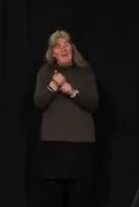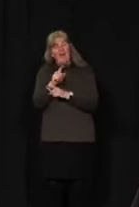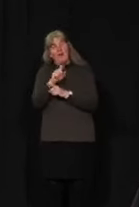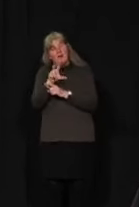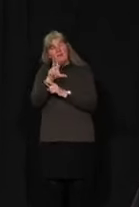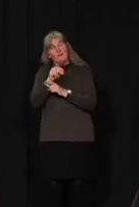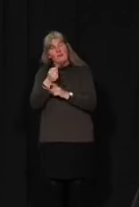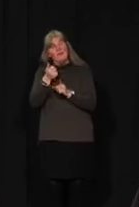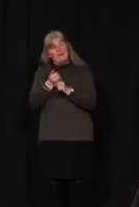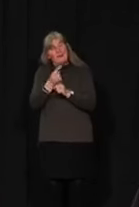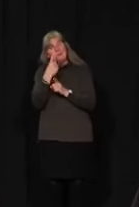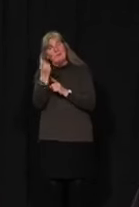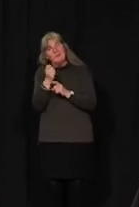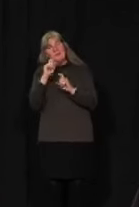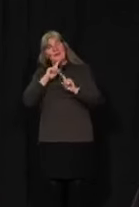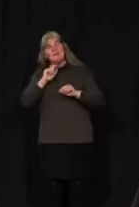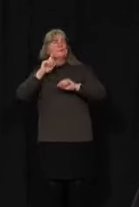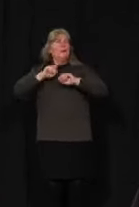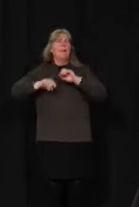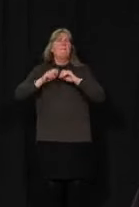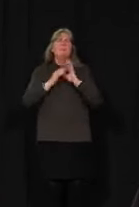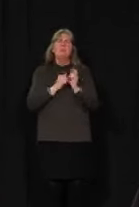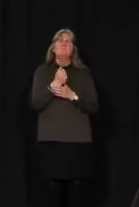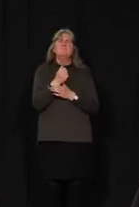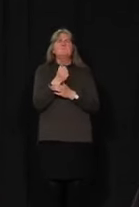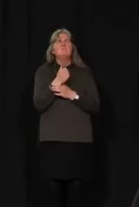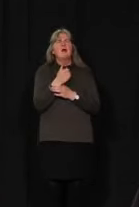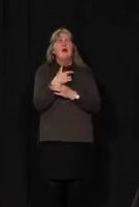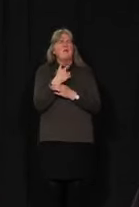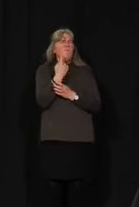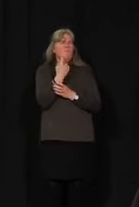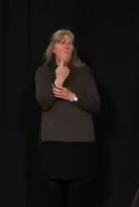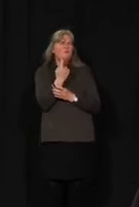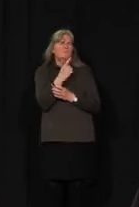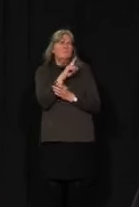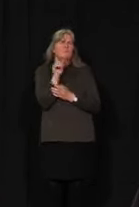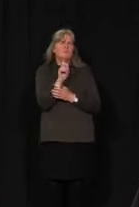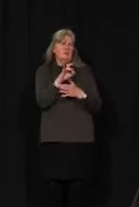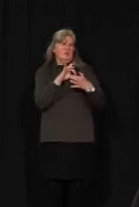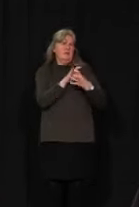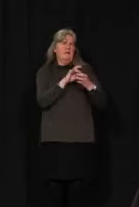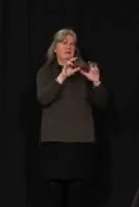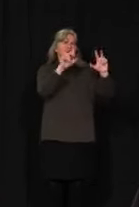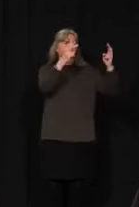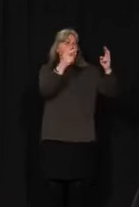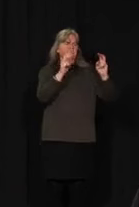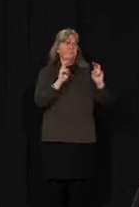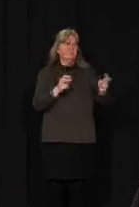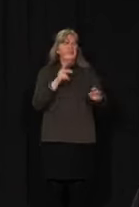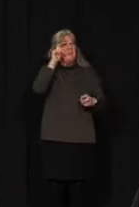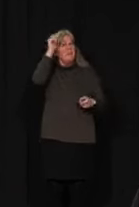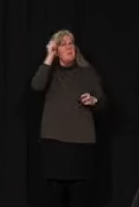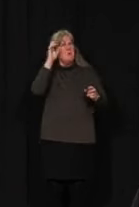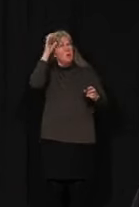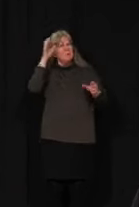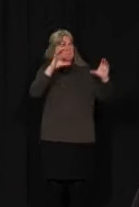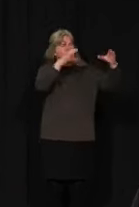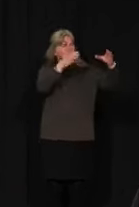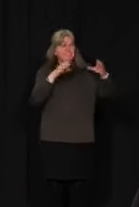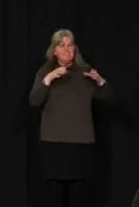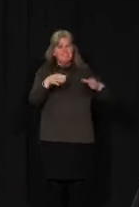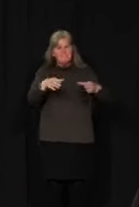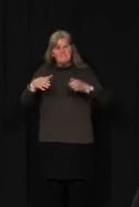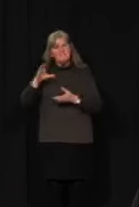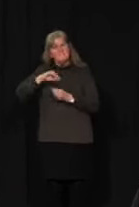130 today. So, we have chosen one representative question from each of the themes and the